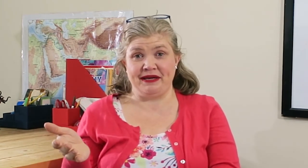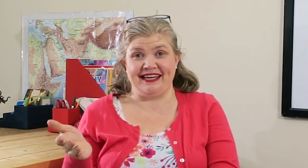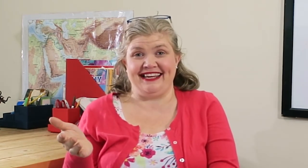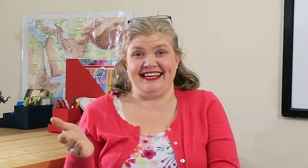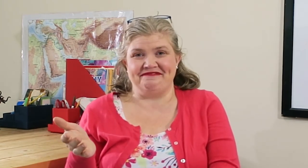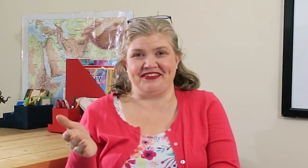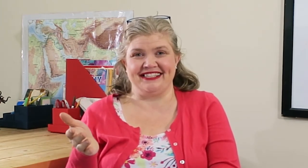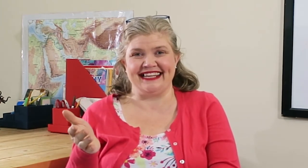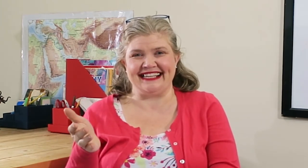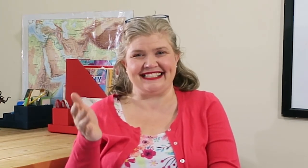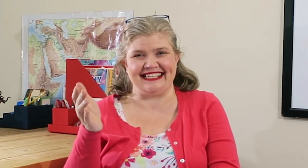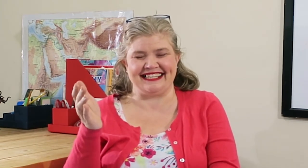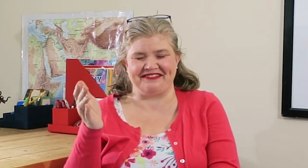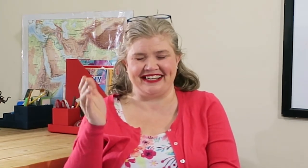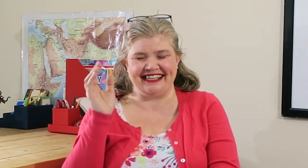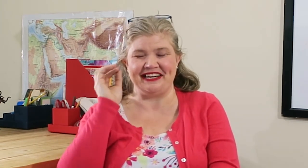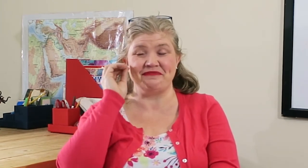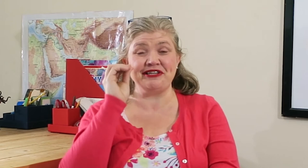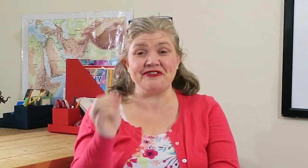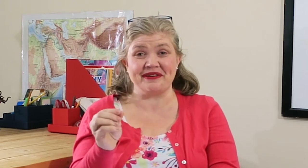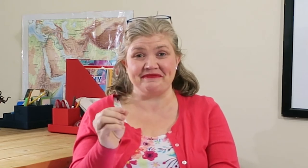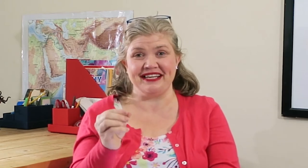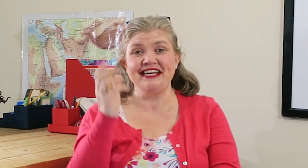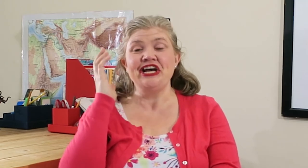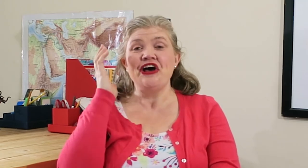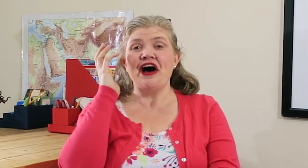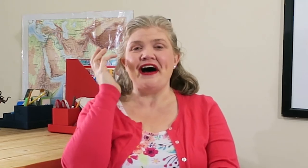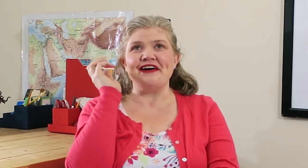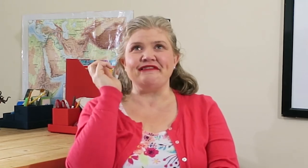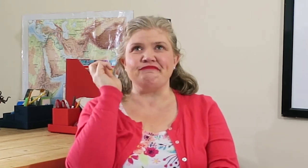speaking fantastic right now, but you know what I mean? Um,